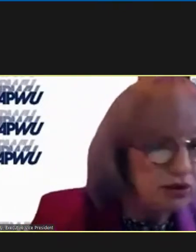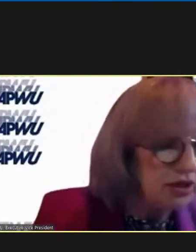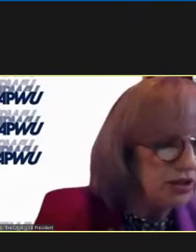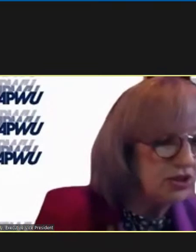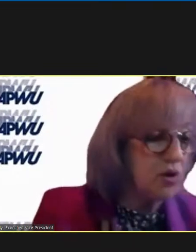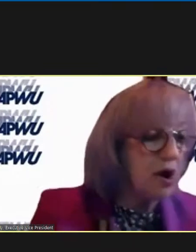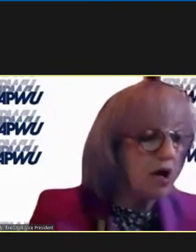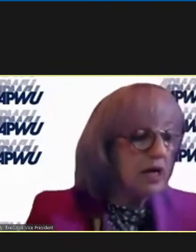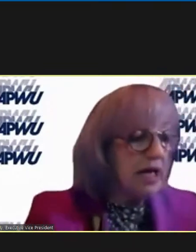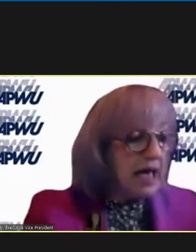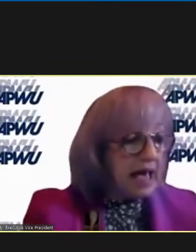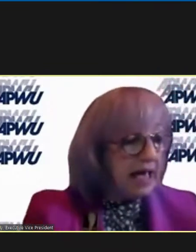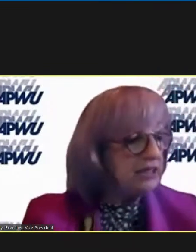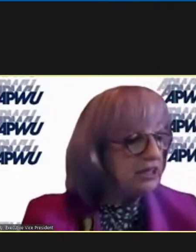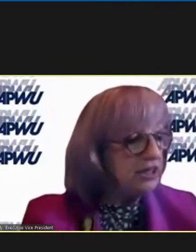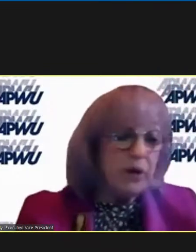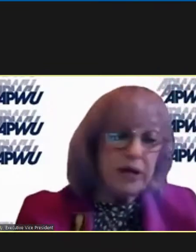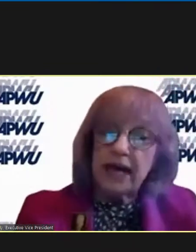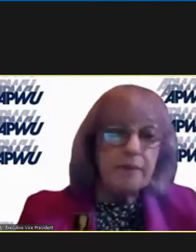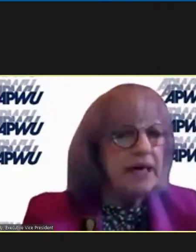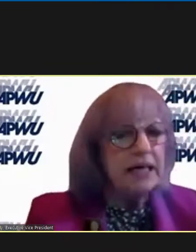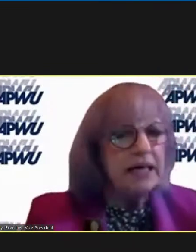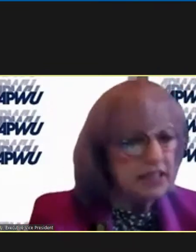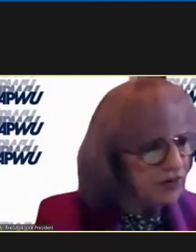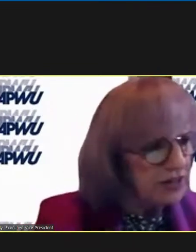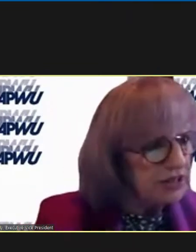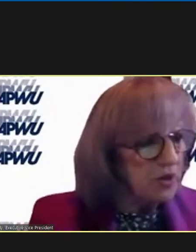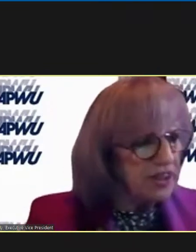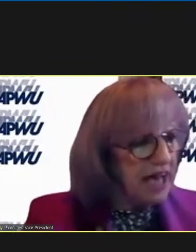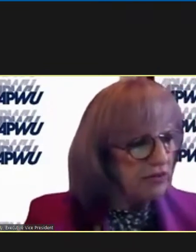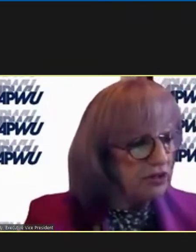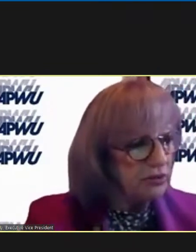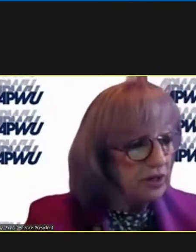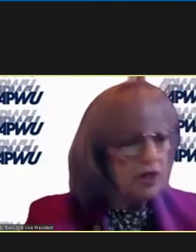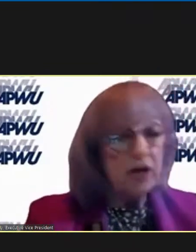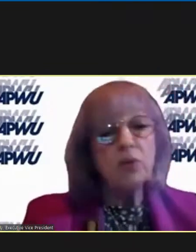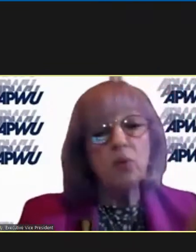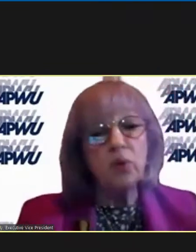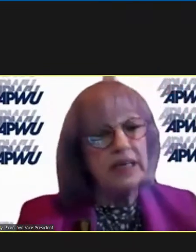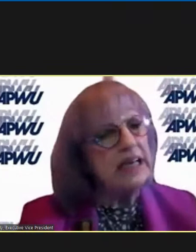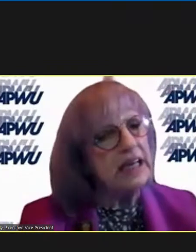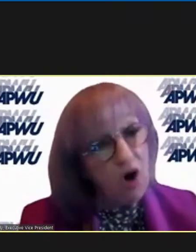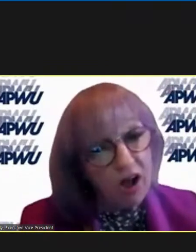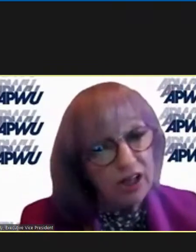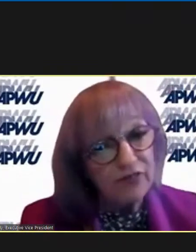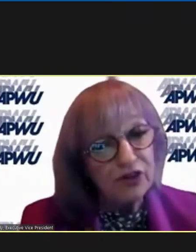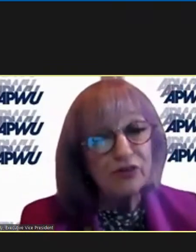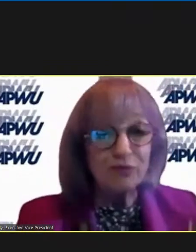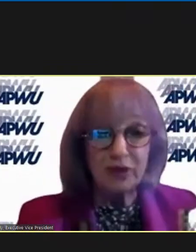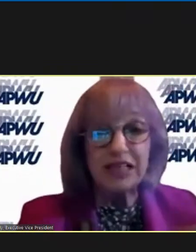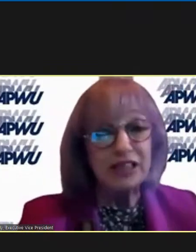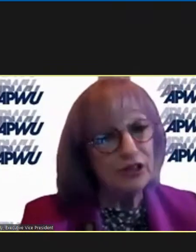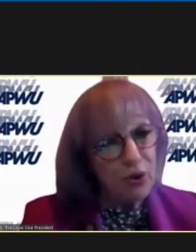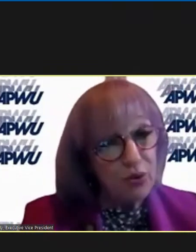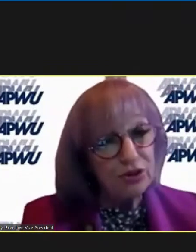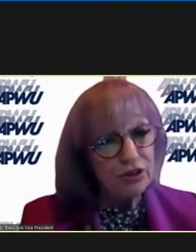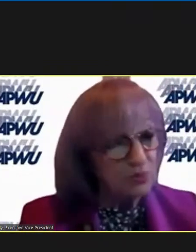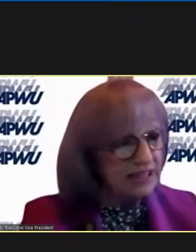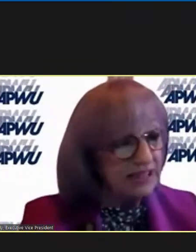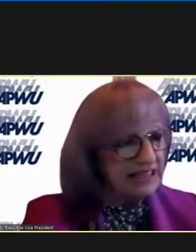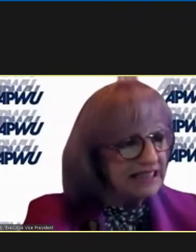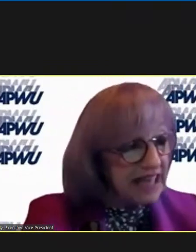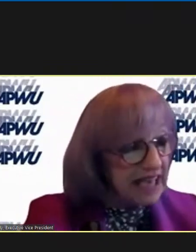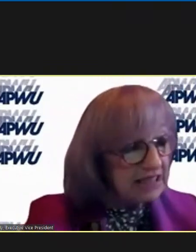side union strong and you know we can't make a difference without you we need all of you we need the